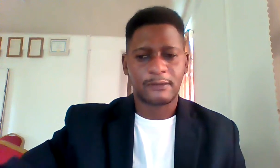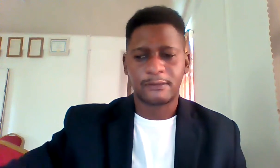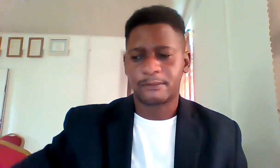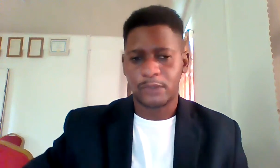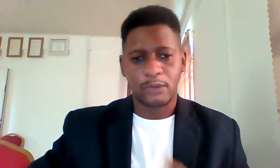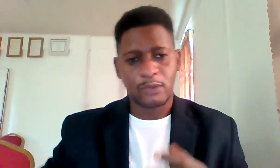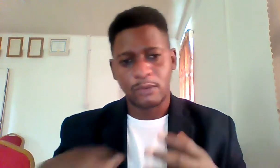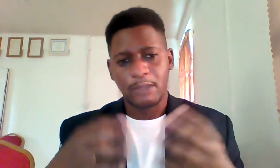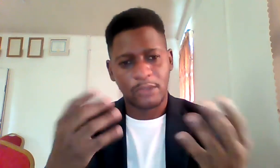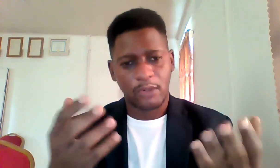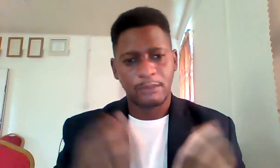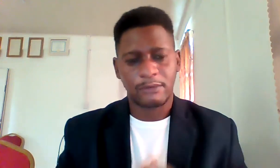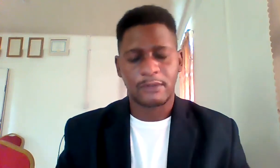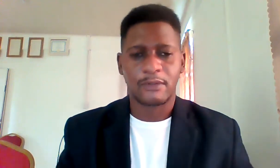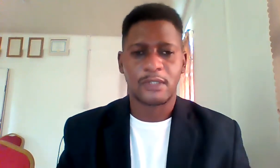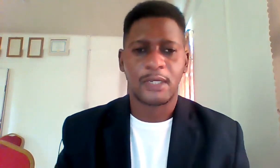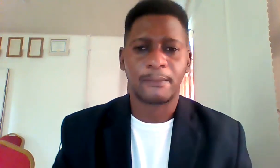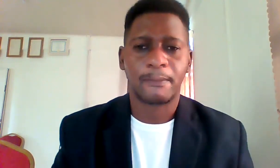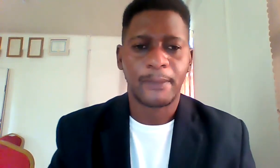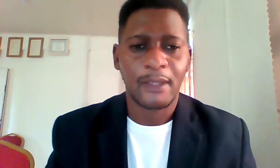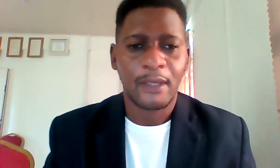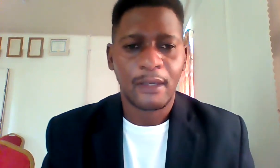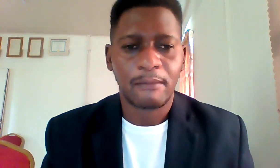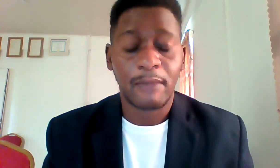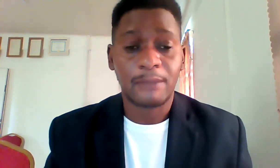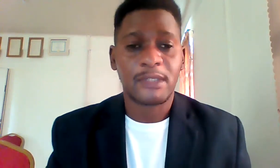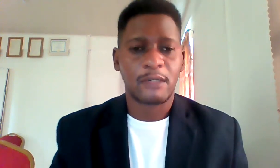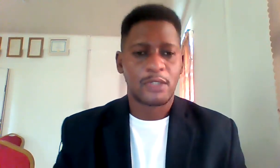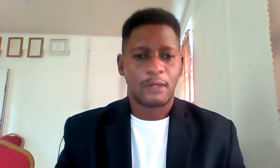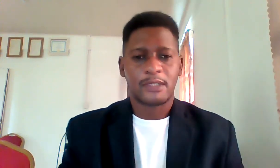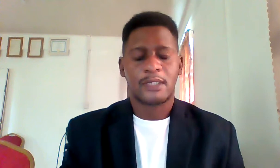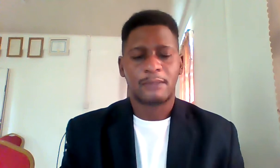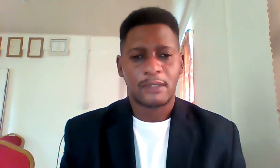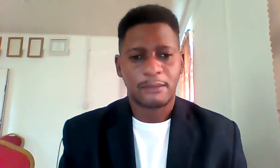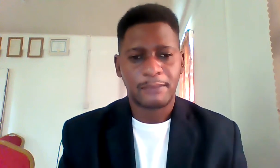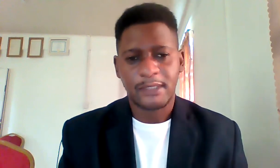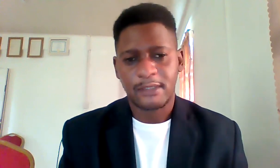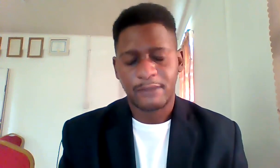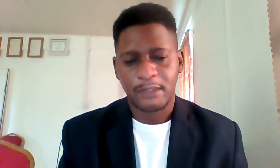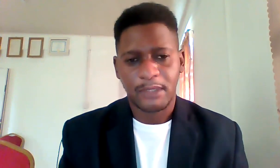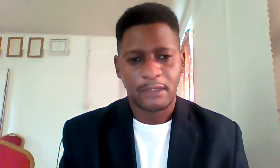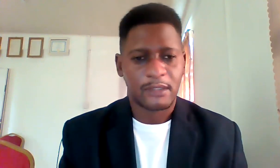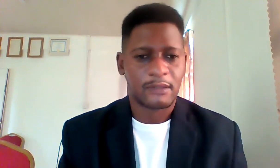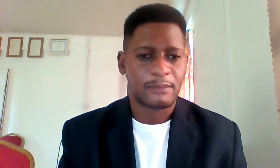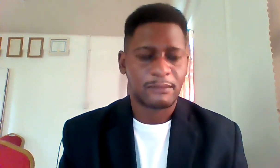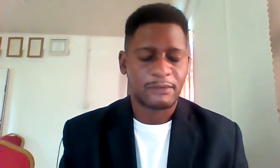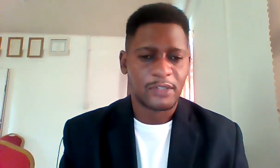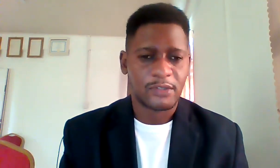for those who may be joining me for the first time my name is gary thompson i'm a business development consultant by profession